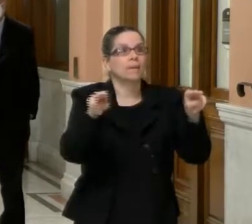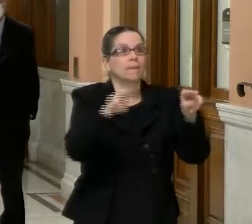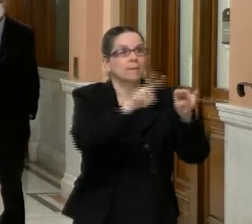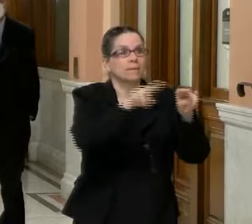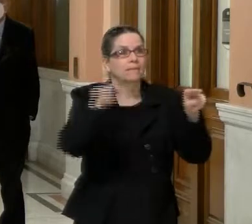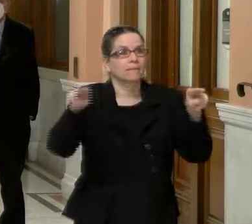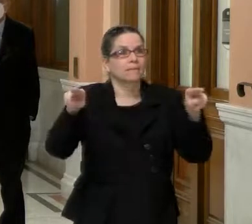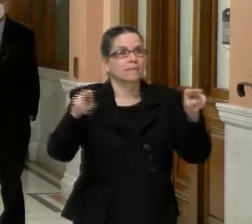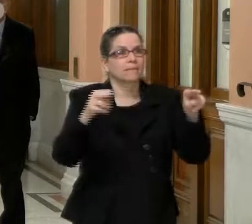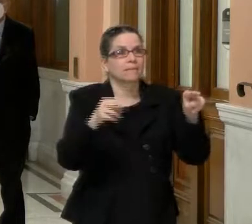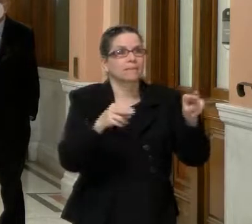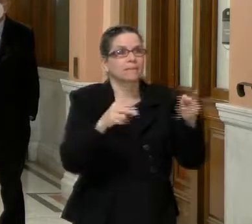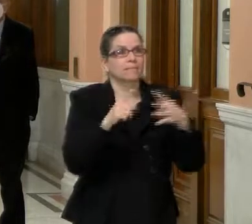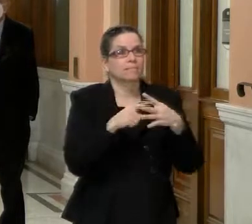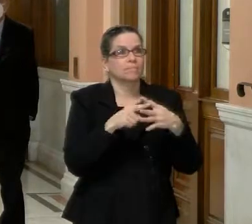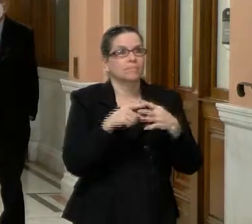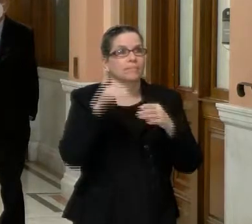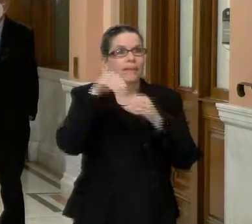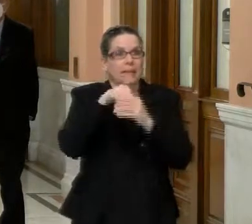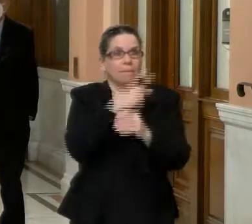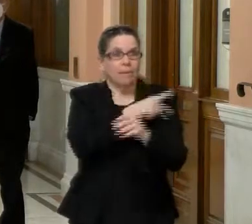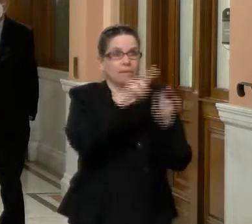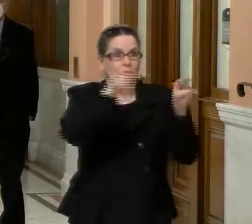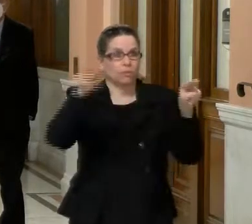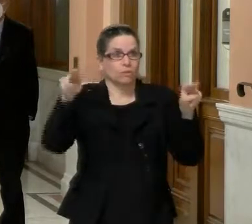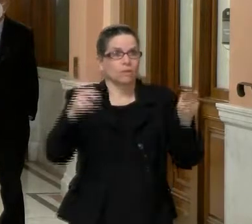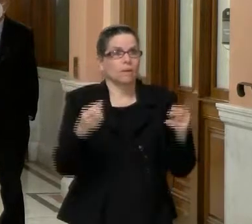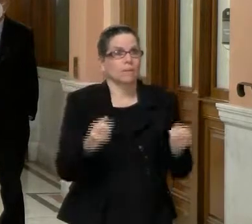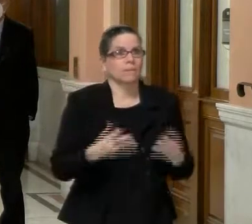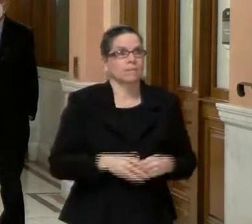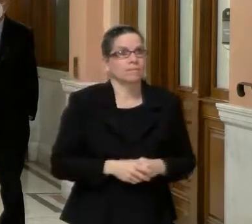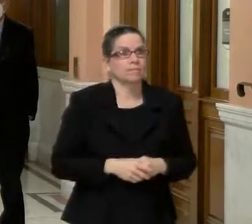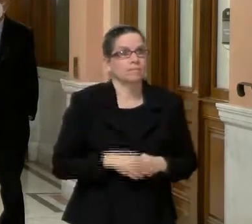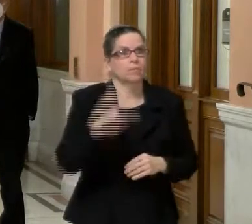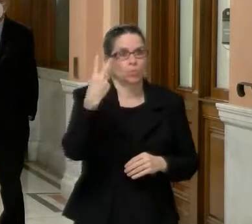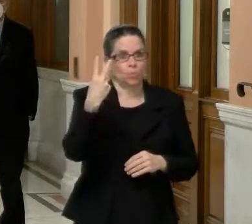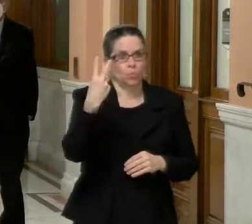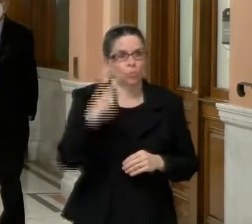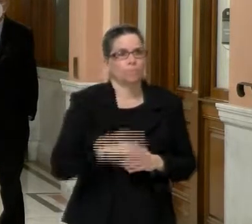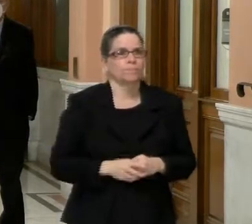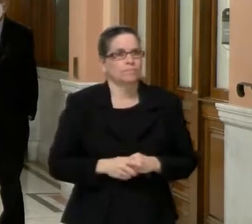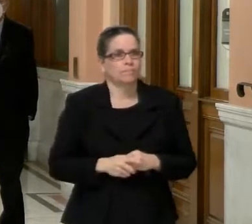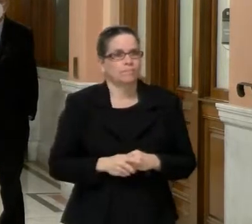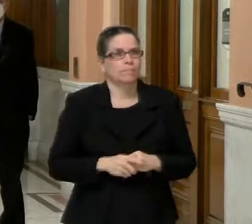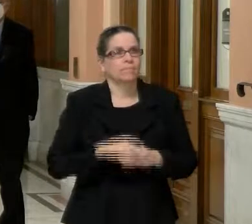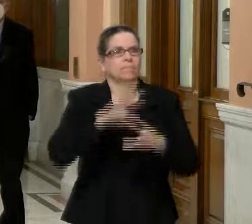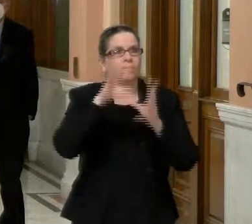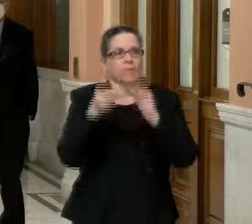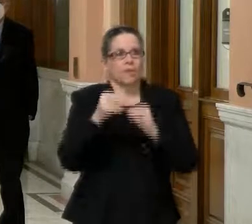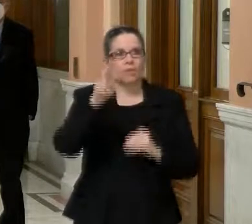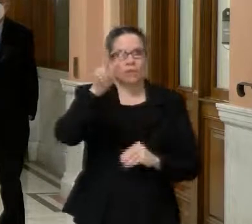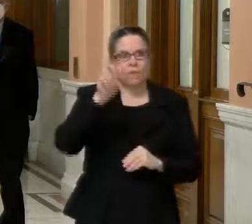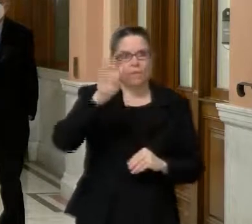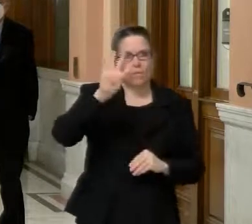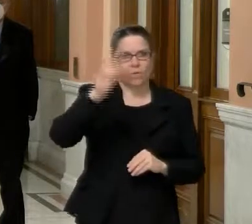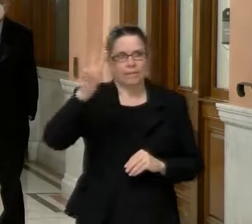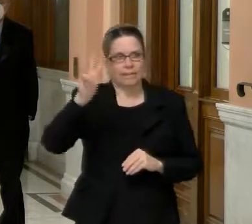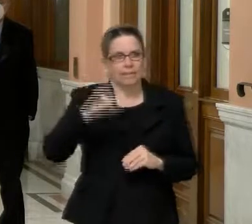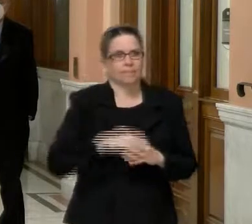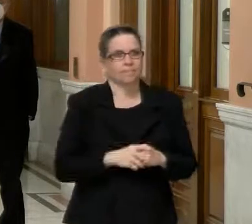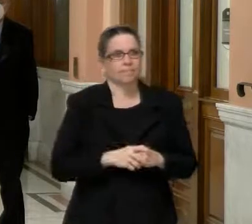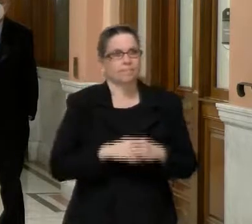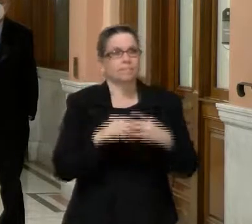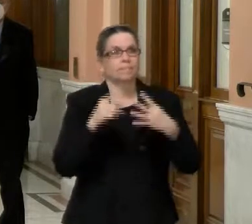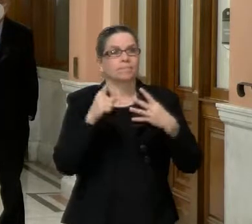total number of inpatient, uh, folks to 246. Uh, we saw a decrease,